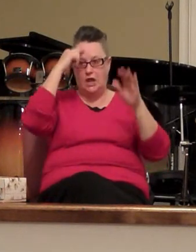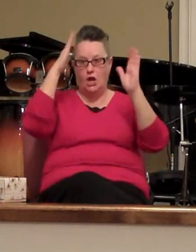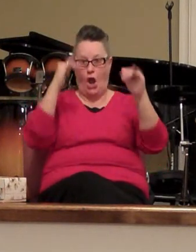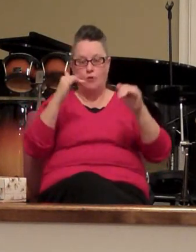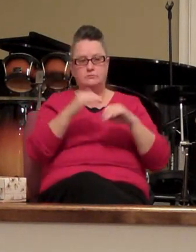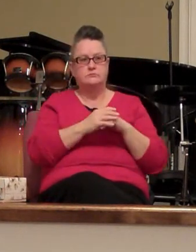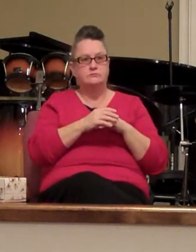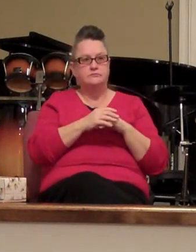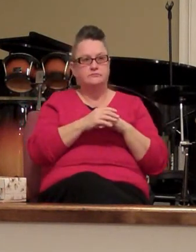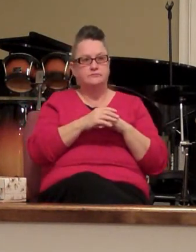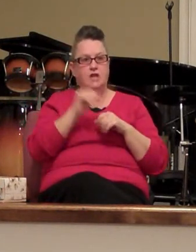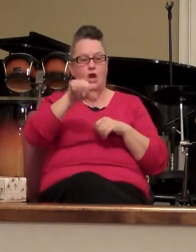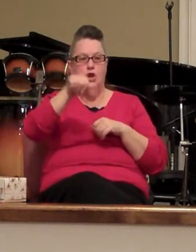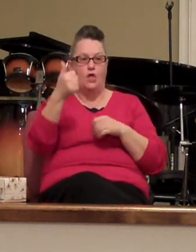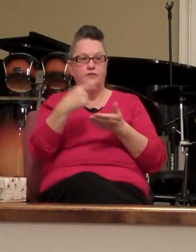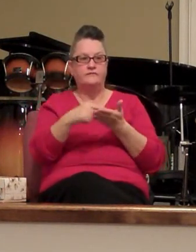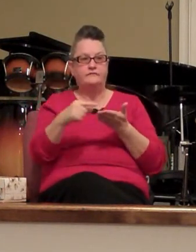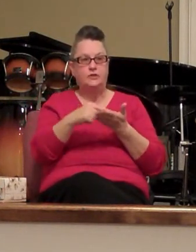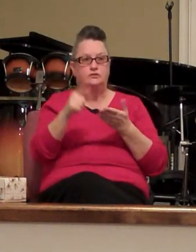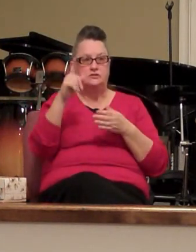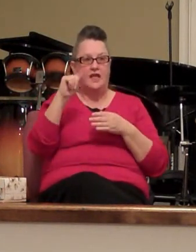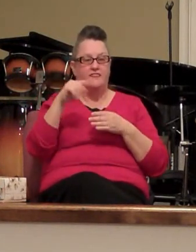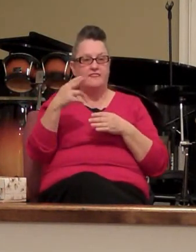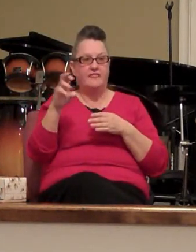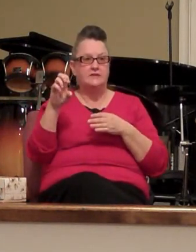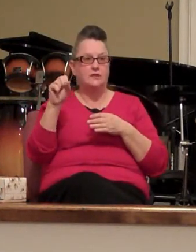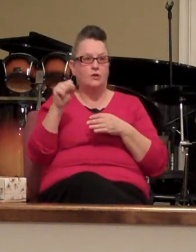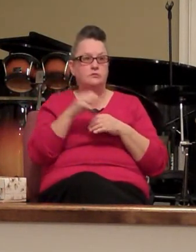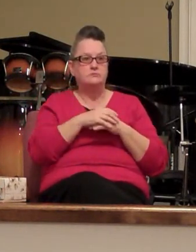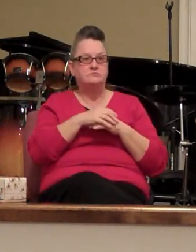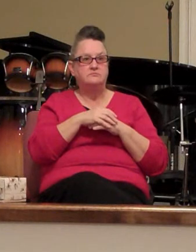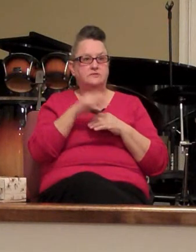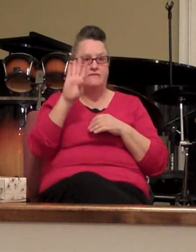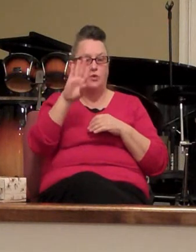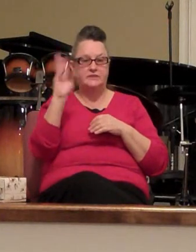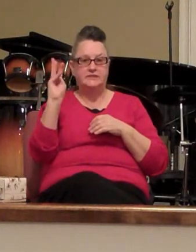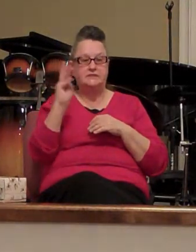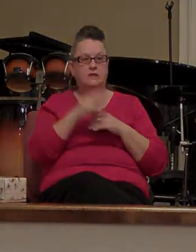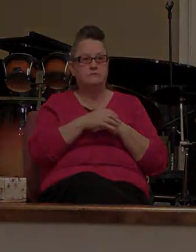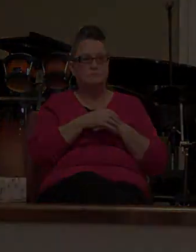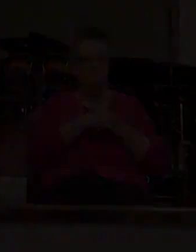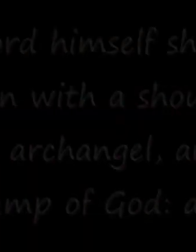Thessalonians 4, 16 through 18 For the Lord Himself shall descend from heaven with His name.